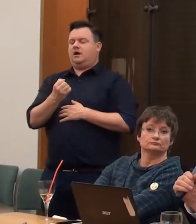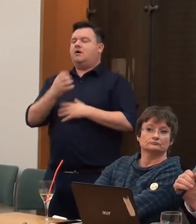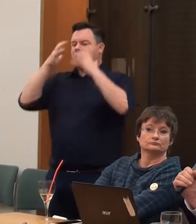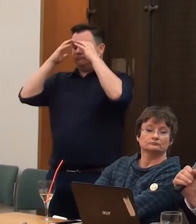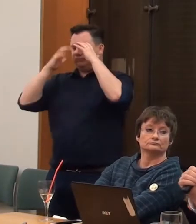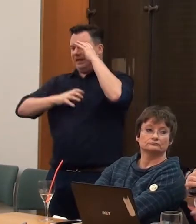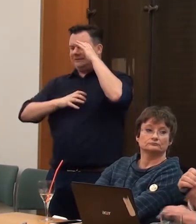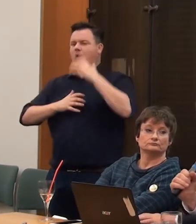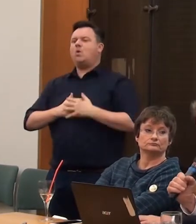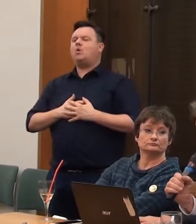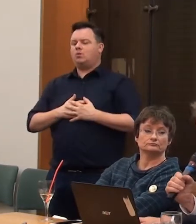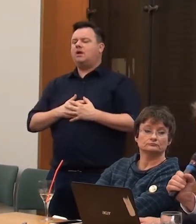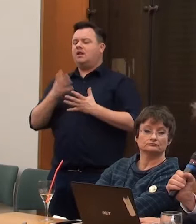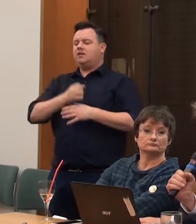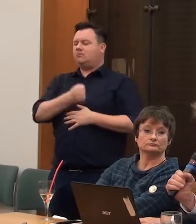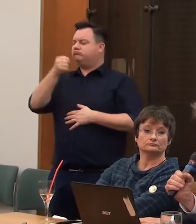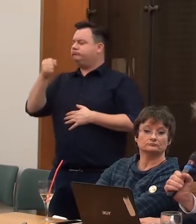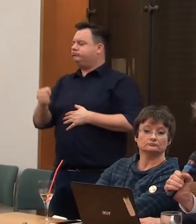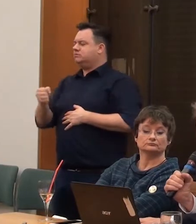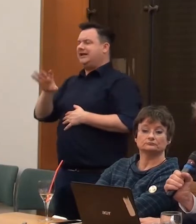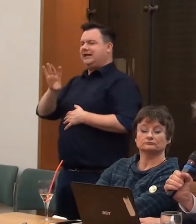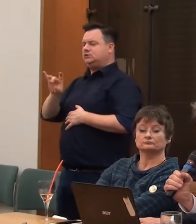breakdowns and being put in an institution.